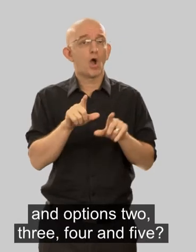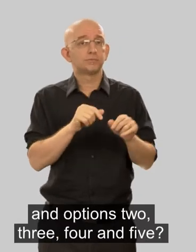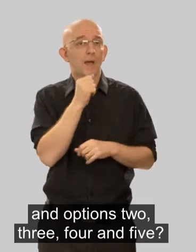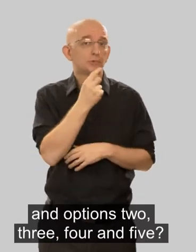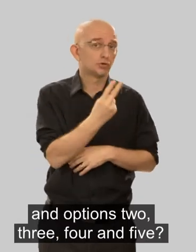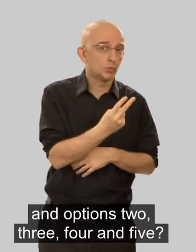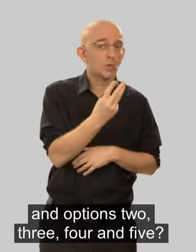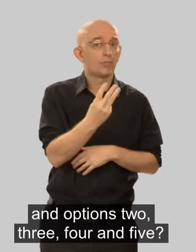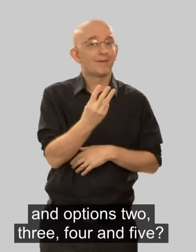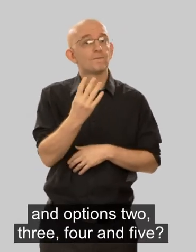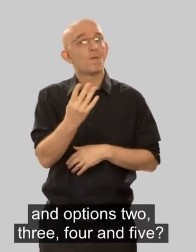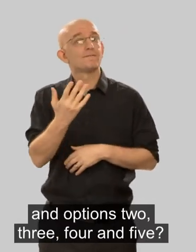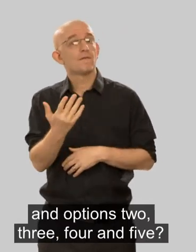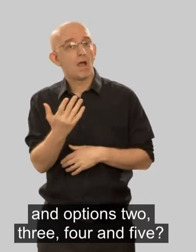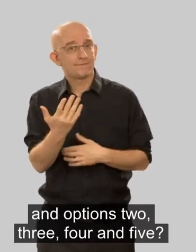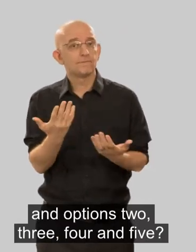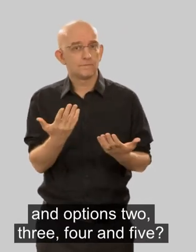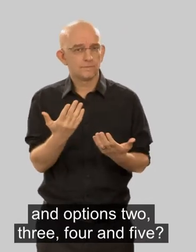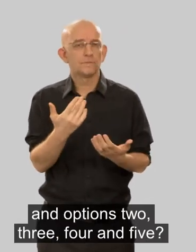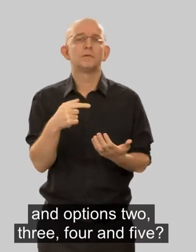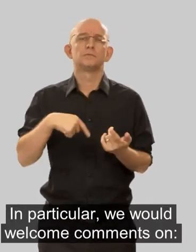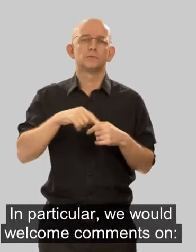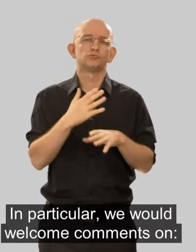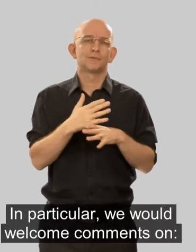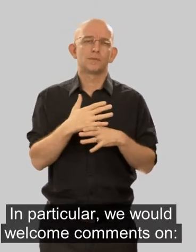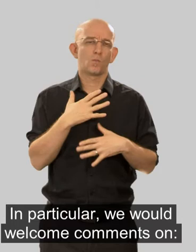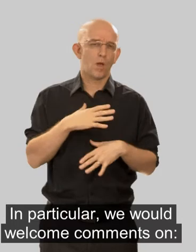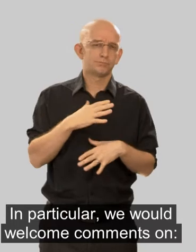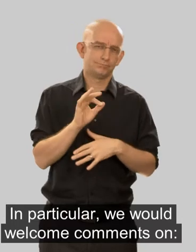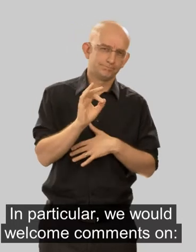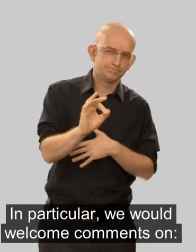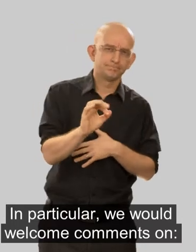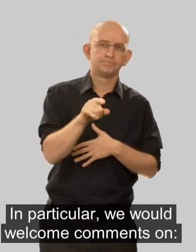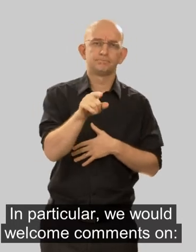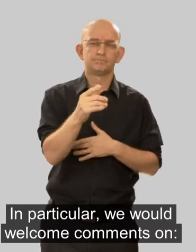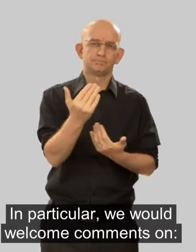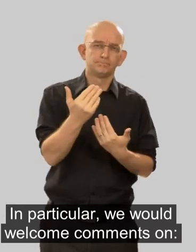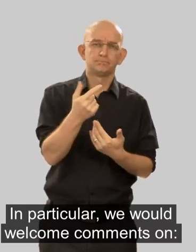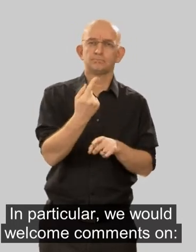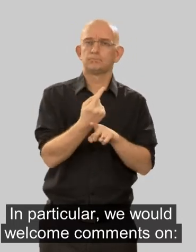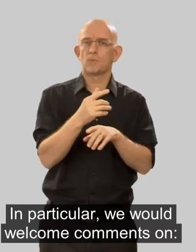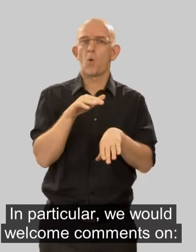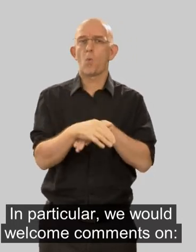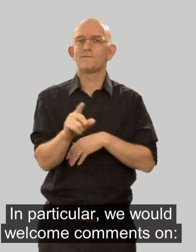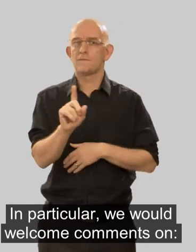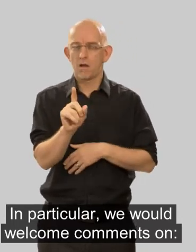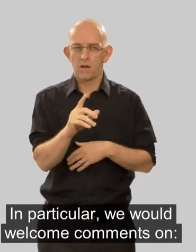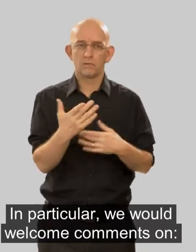and options 2 3 4 and 5 In particular we would welcome